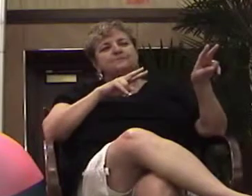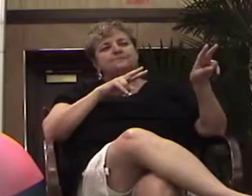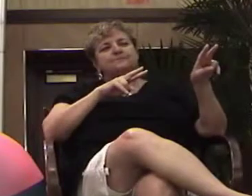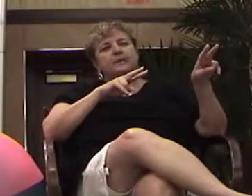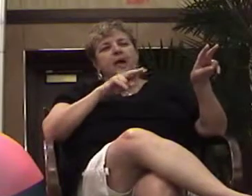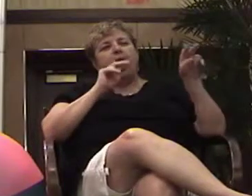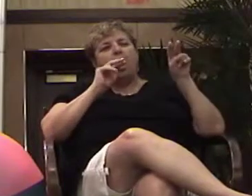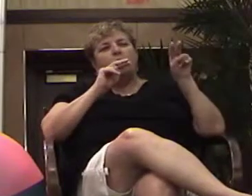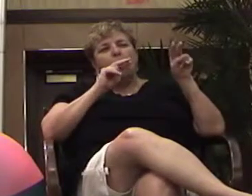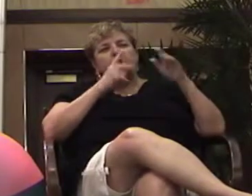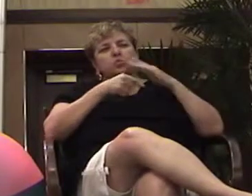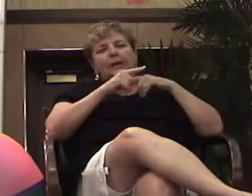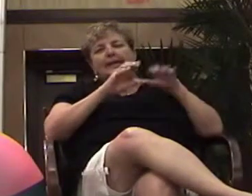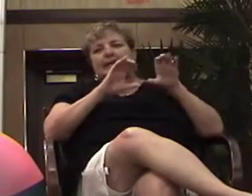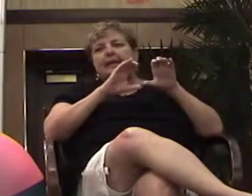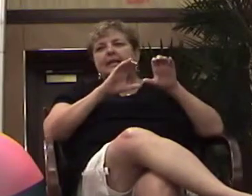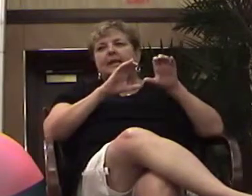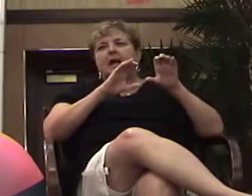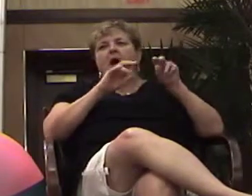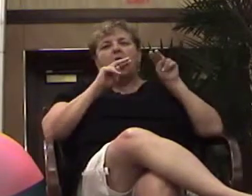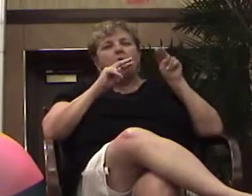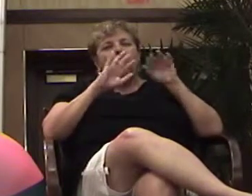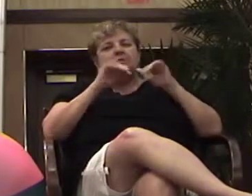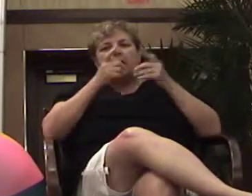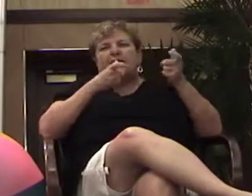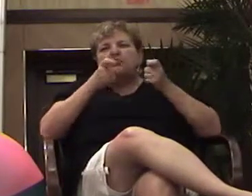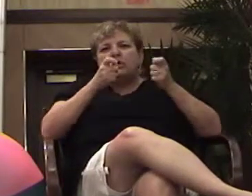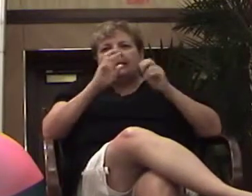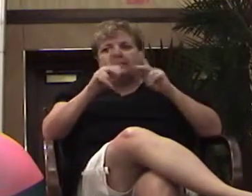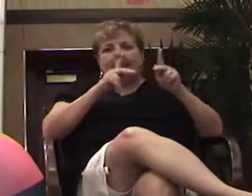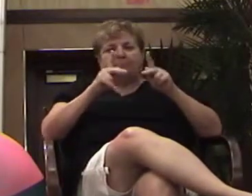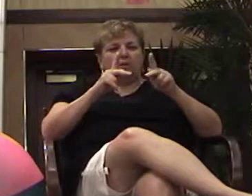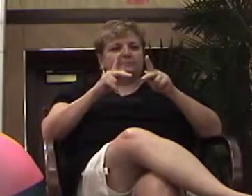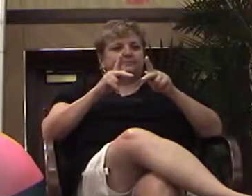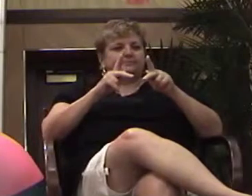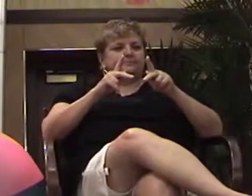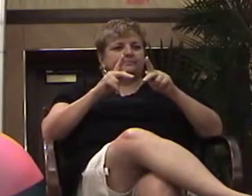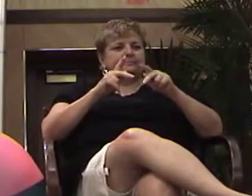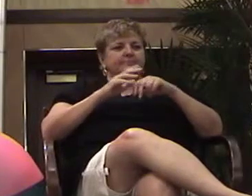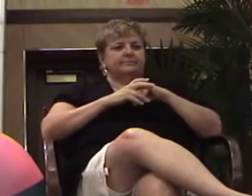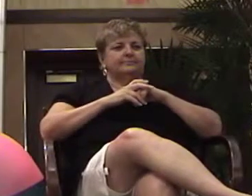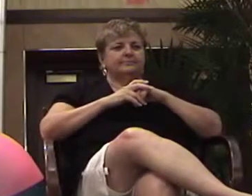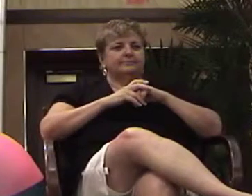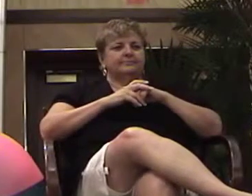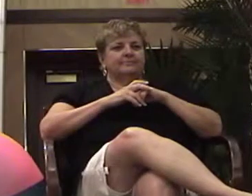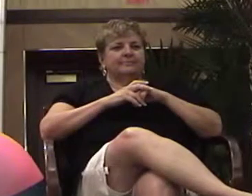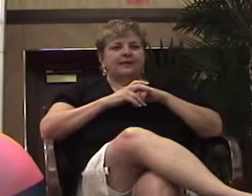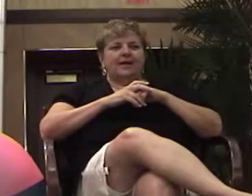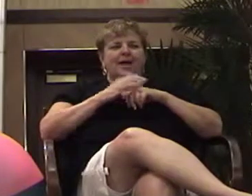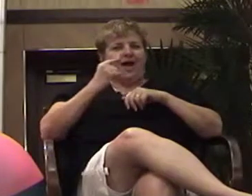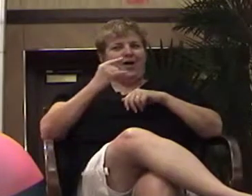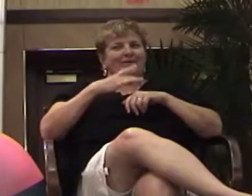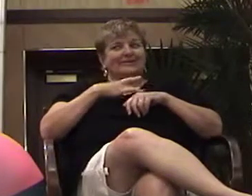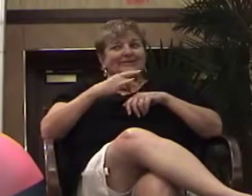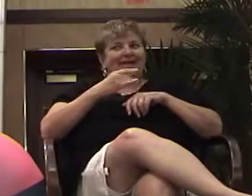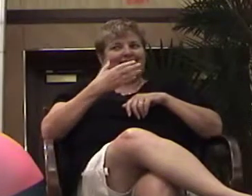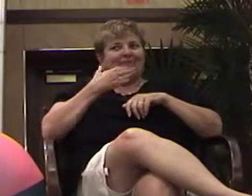he did. I watched the way he treated people. I usually went for a good living lunch, know. I treated them nice, but